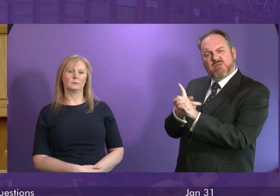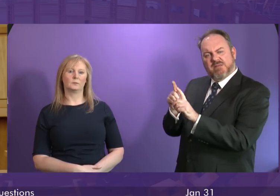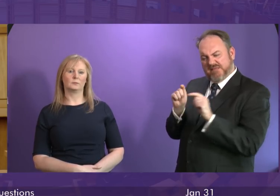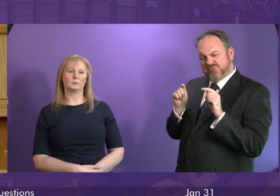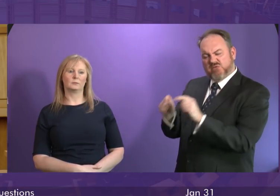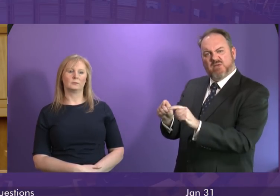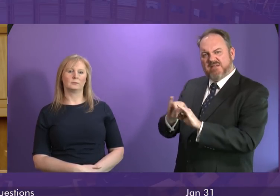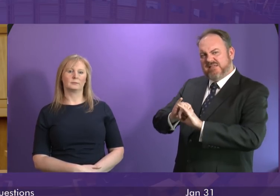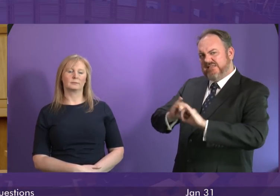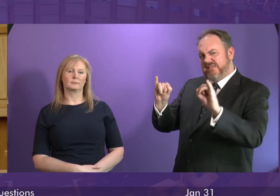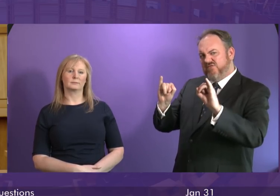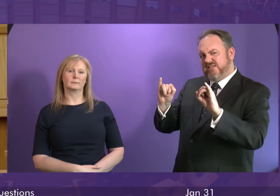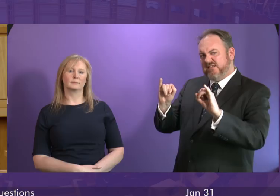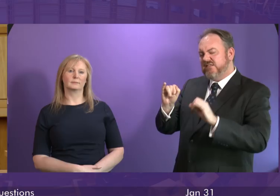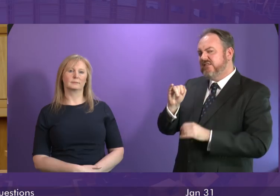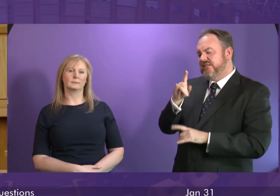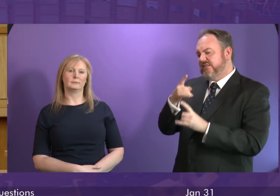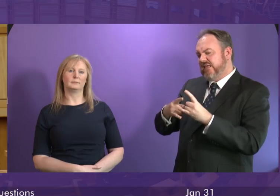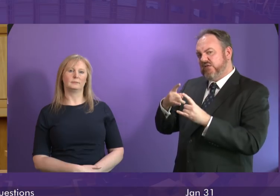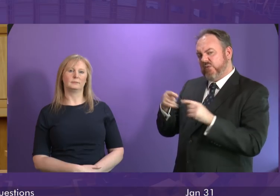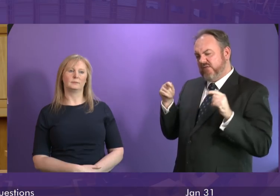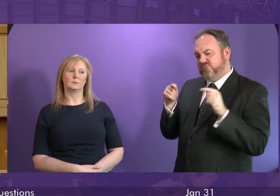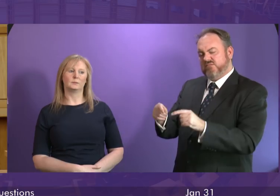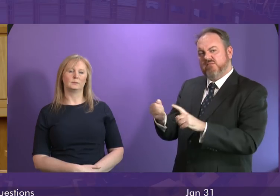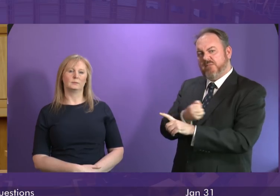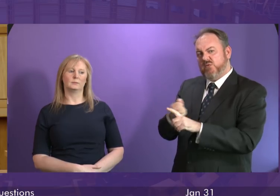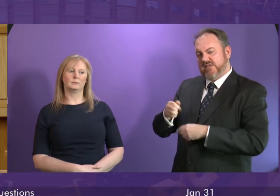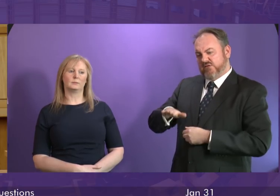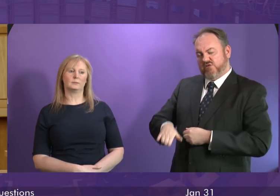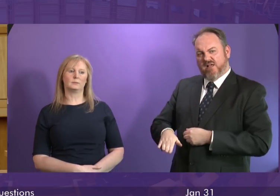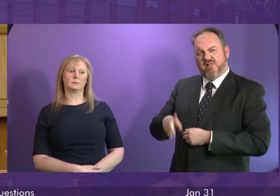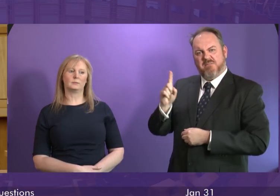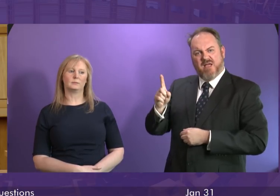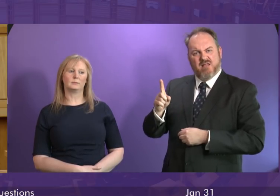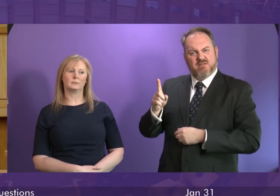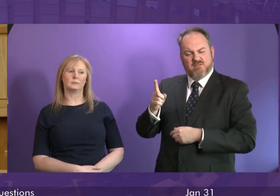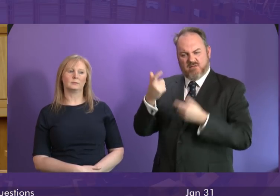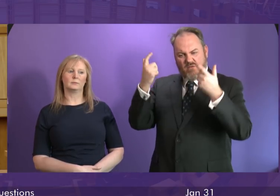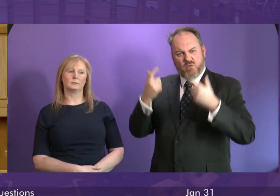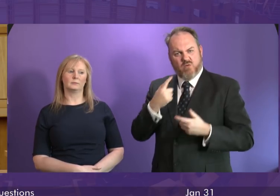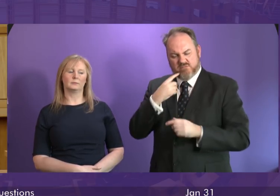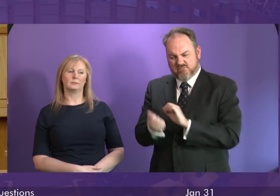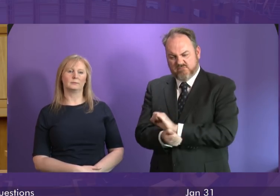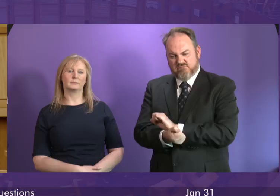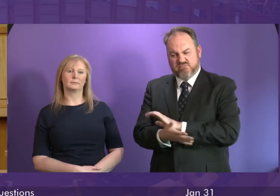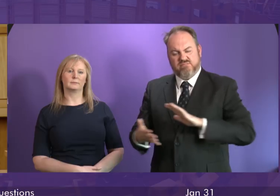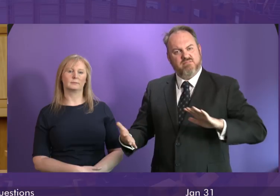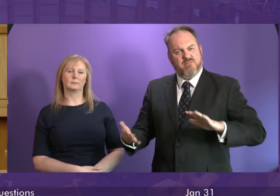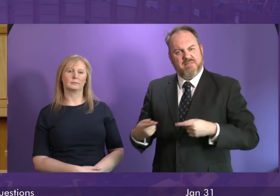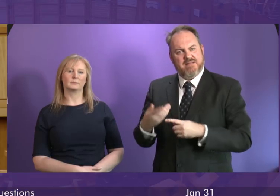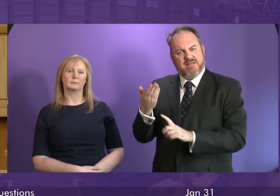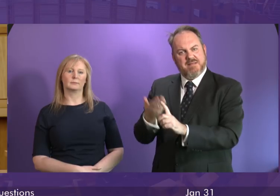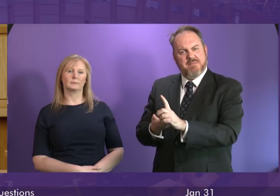sexual abuse against a child but was given an absolute discharge which has devastated the family I know the First Minister cannot